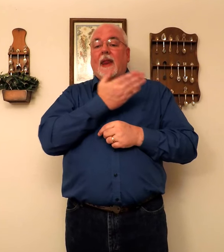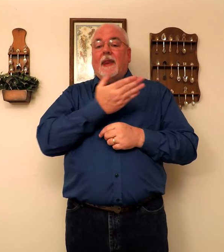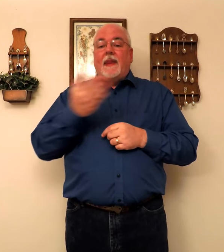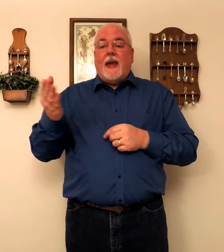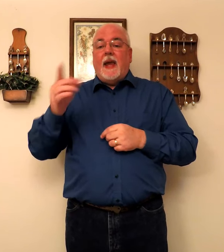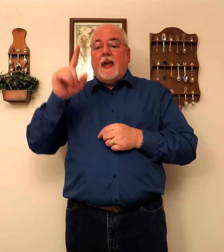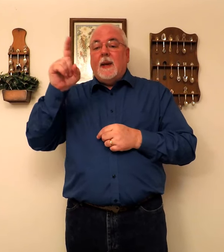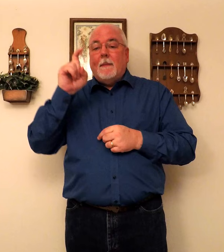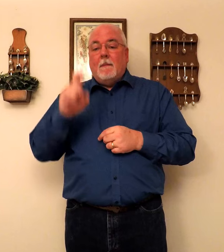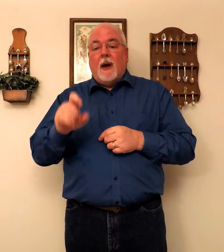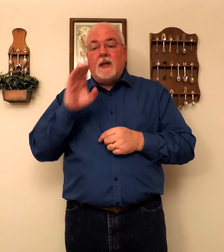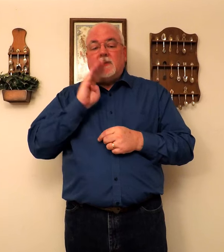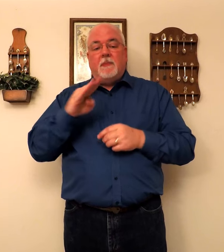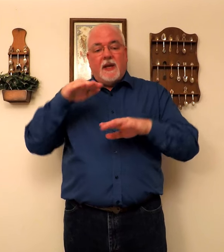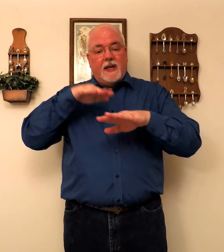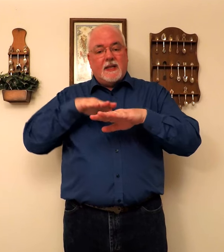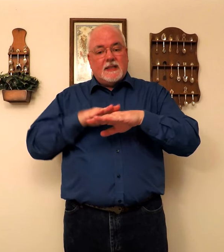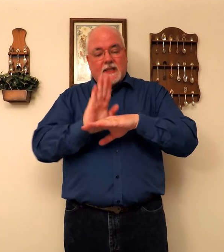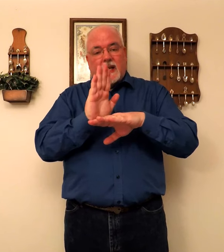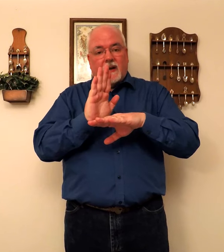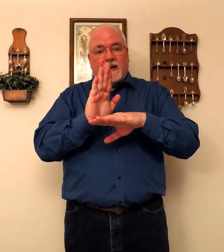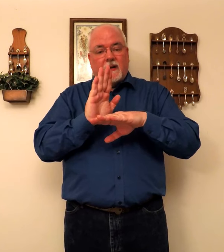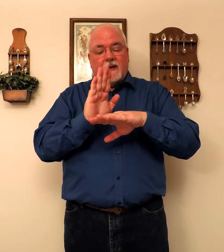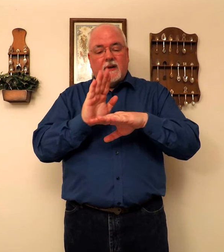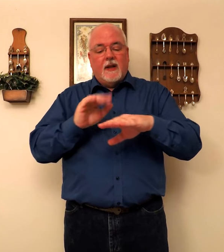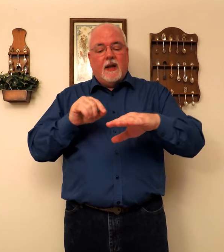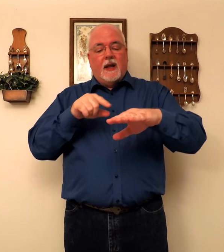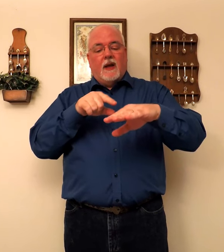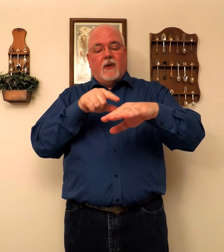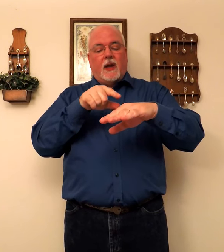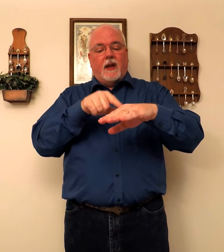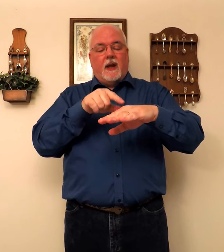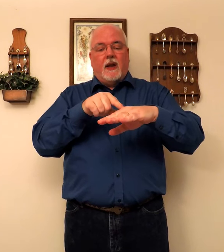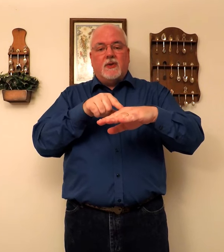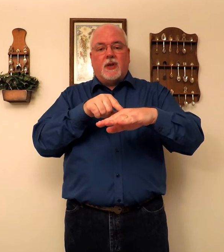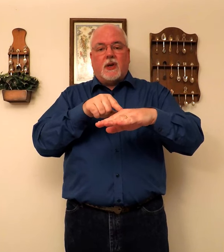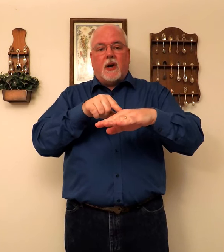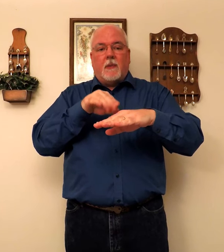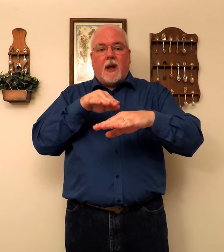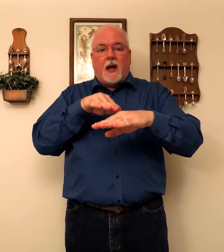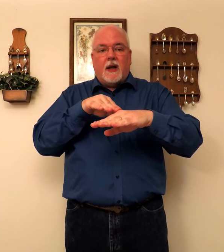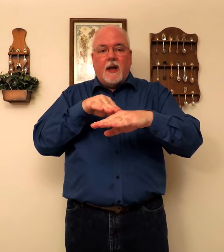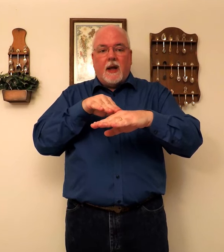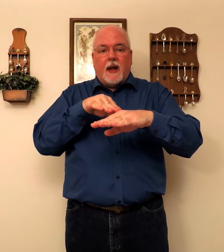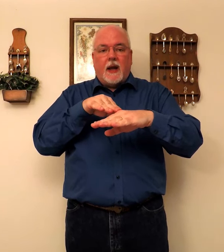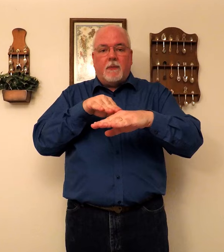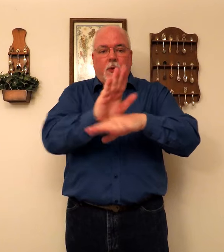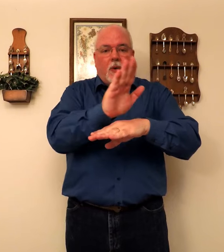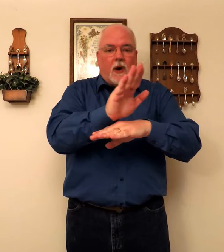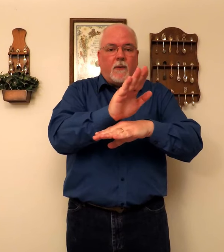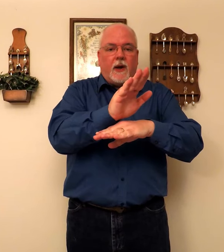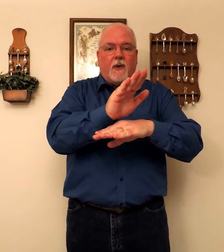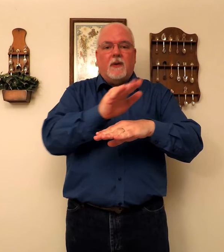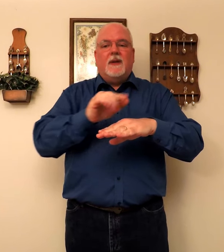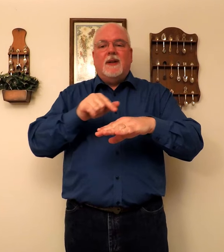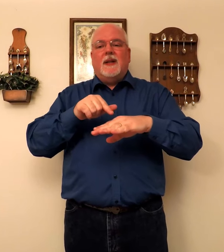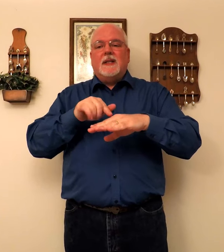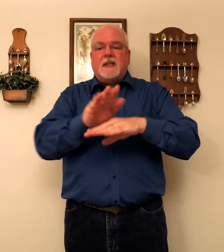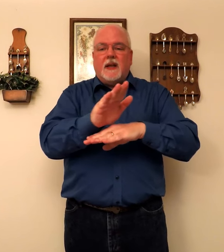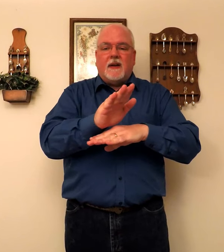They. Must. Be. Sent. Okay. Here's the starting block. And. Off we go. Sent.